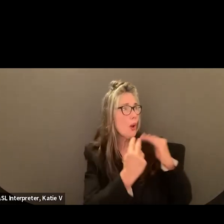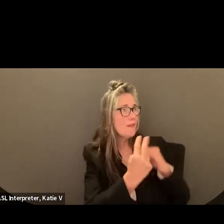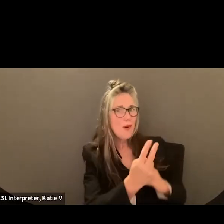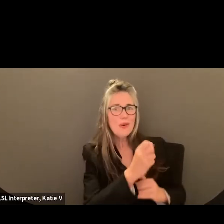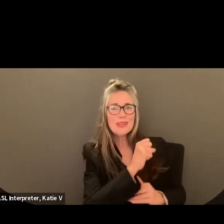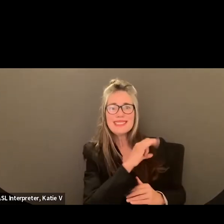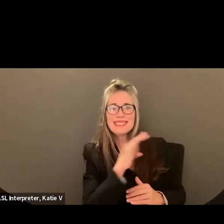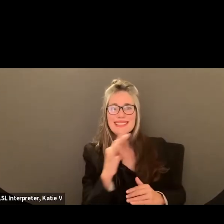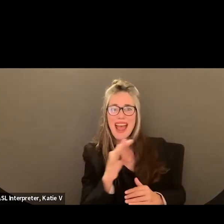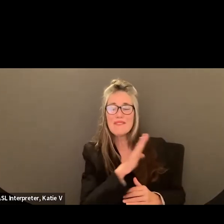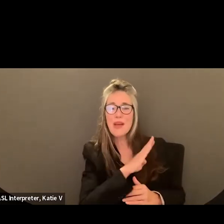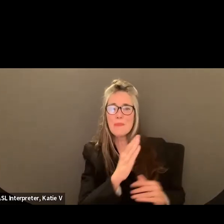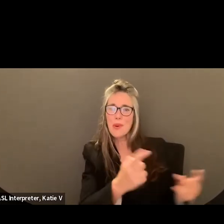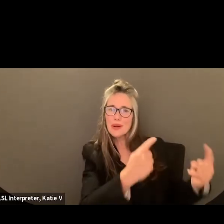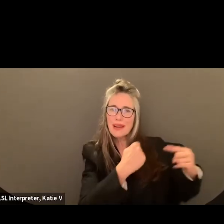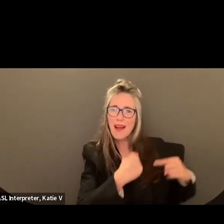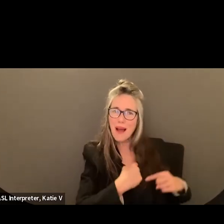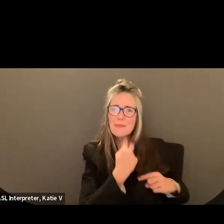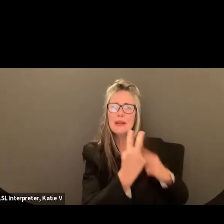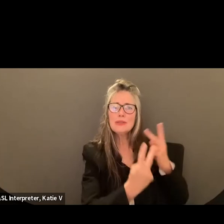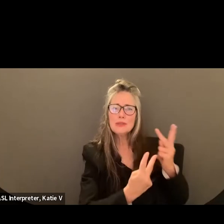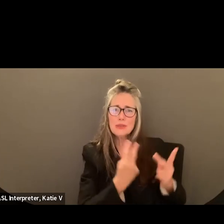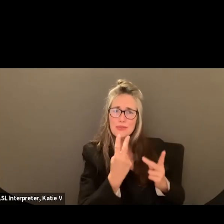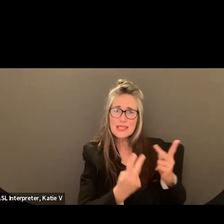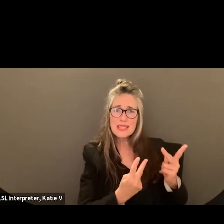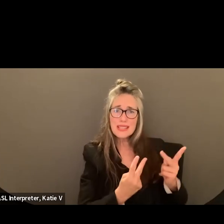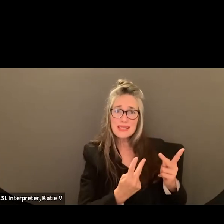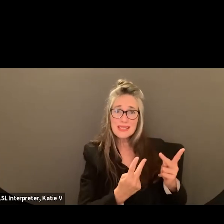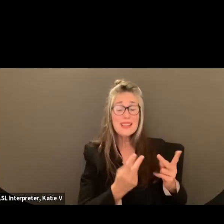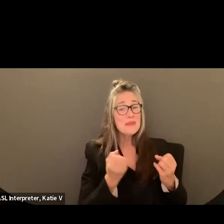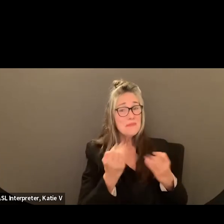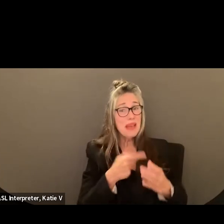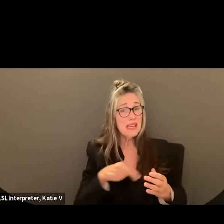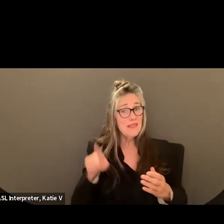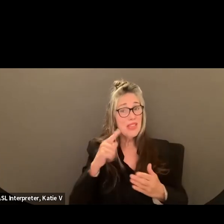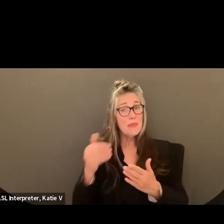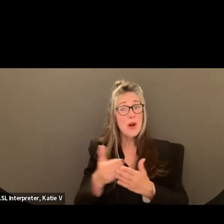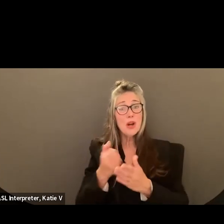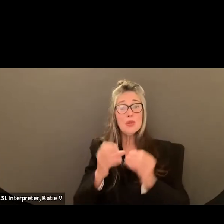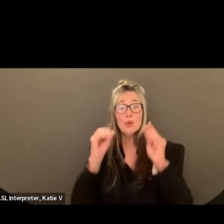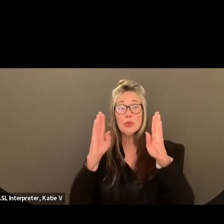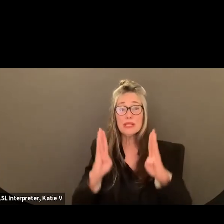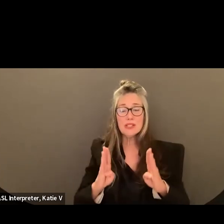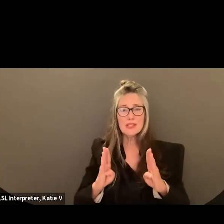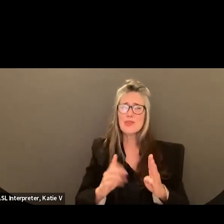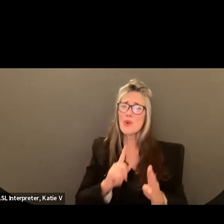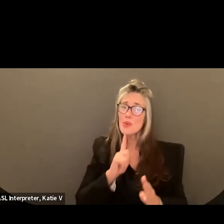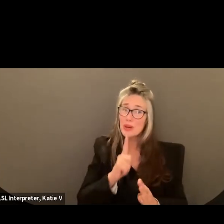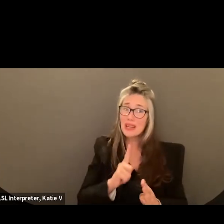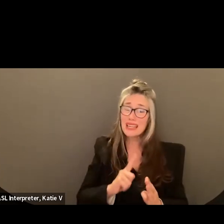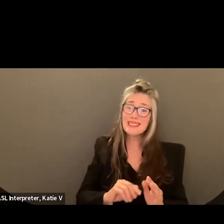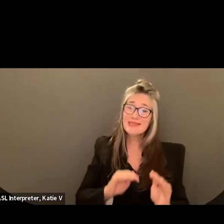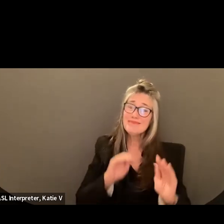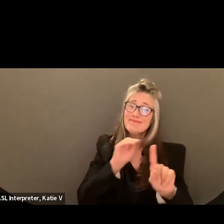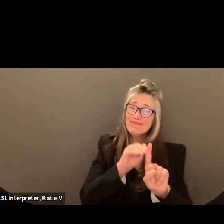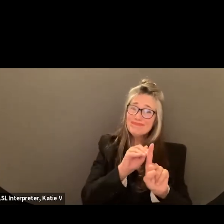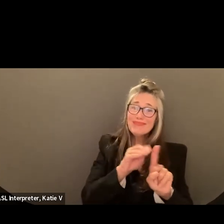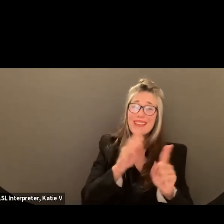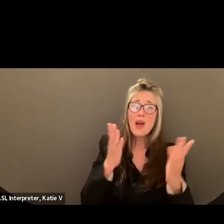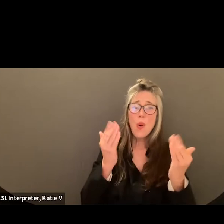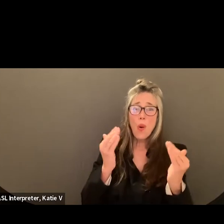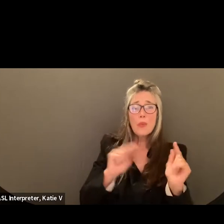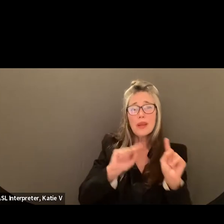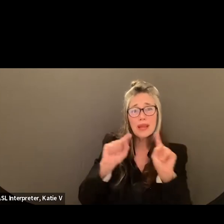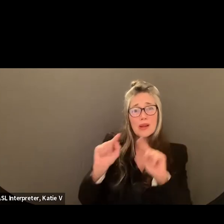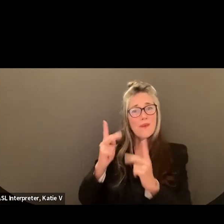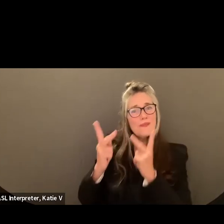was really heartwarming, so I hope that we can visit McKinley more frequently. So that was really uplifting for